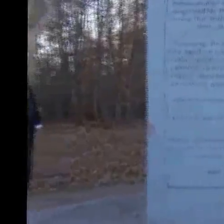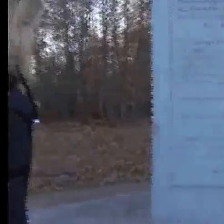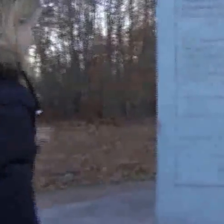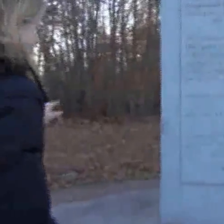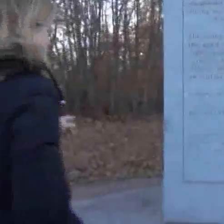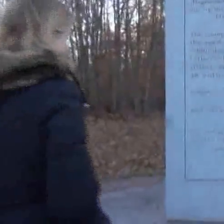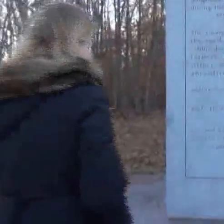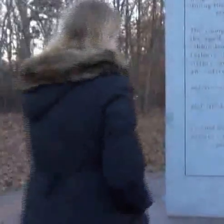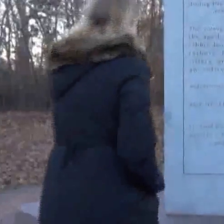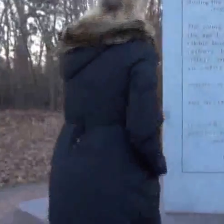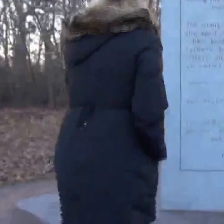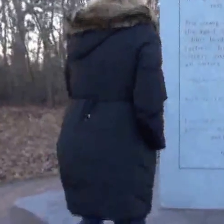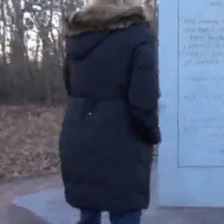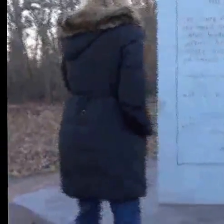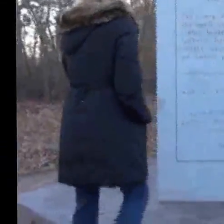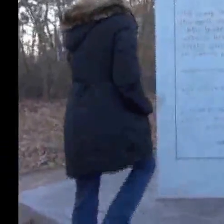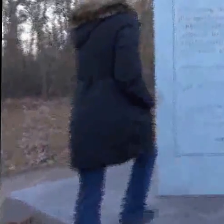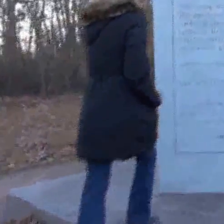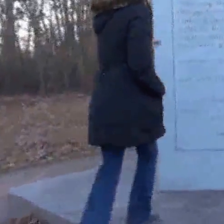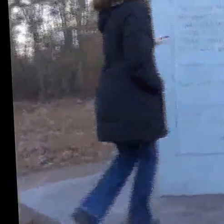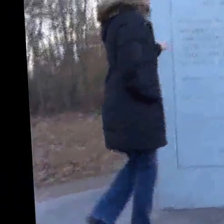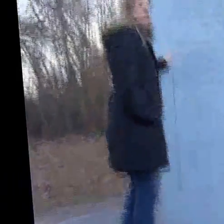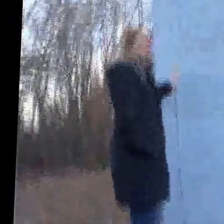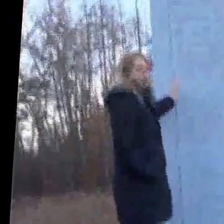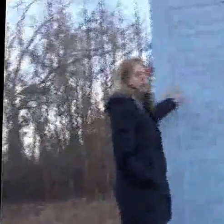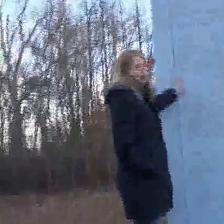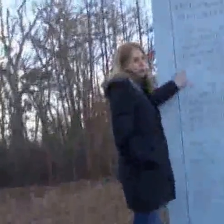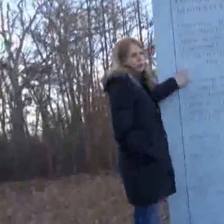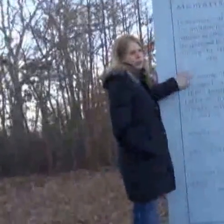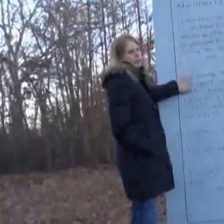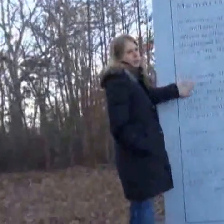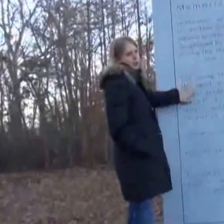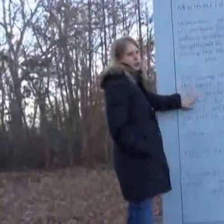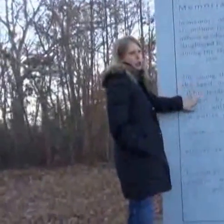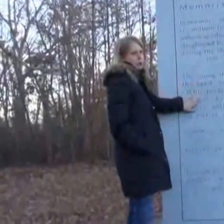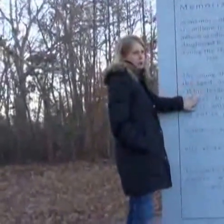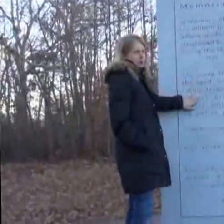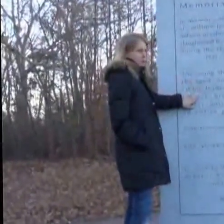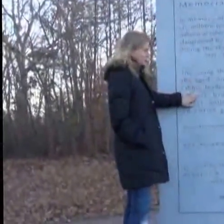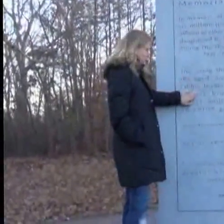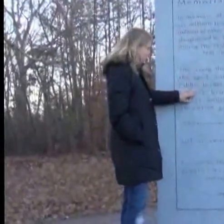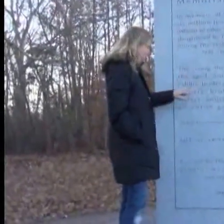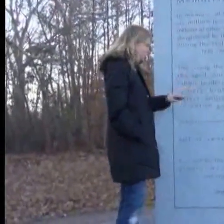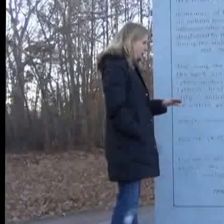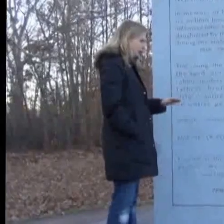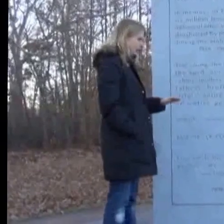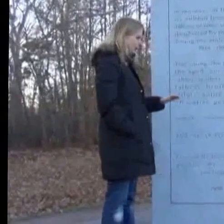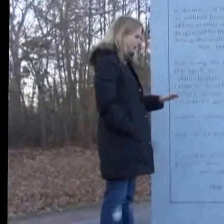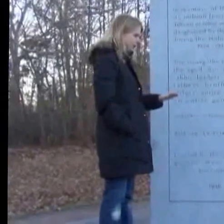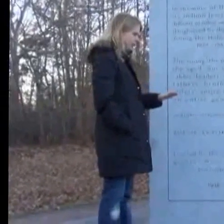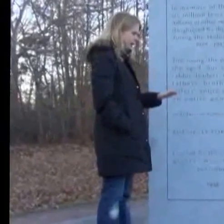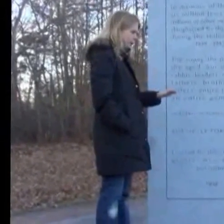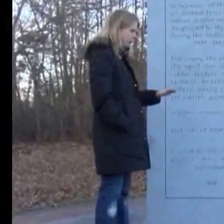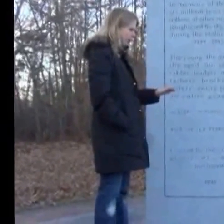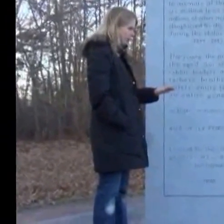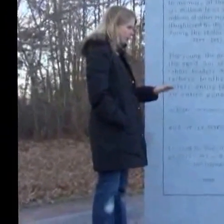Peter London laid this out on the floor of group six to show me, and I remember saying to Peter,